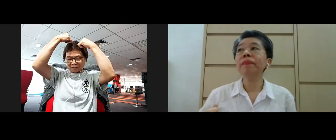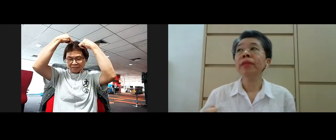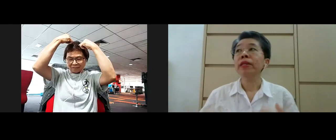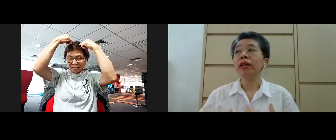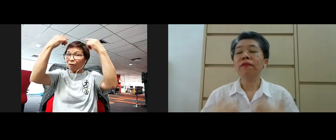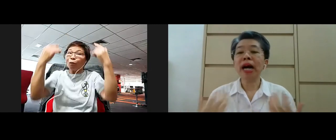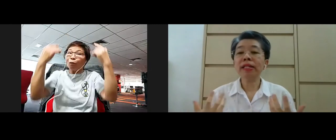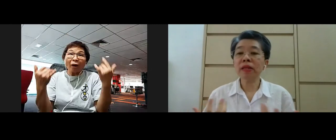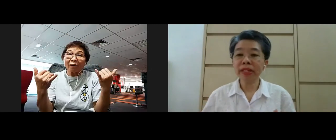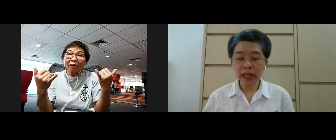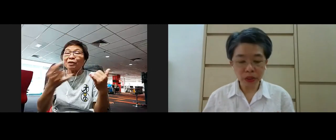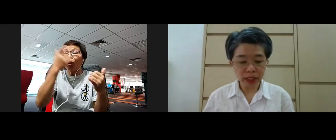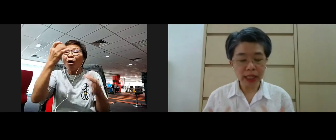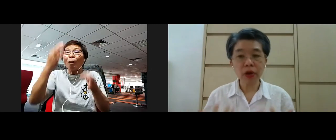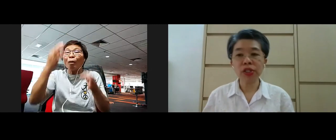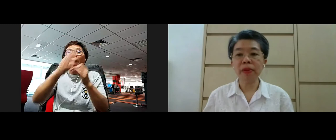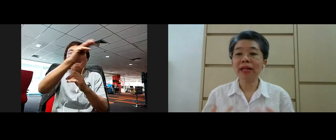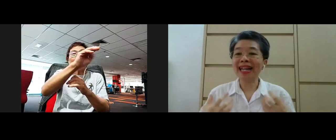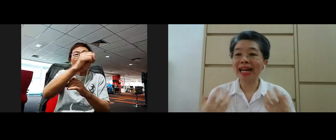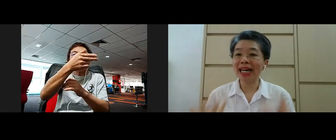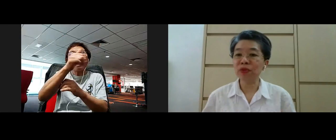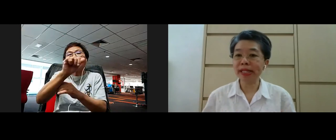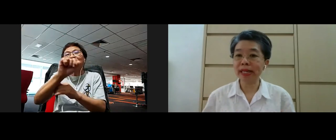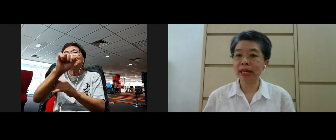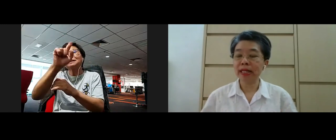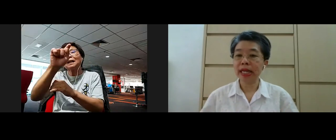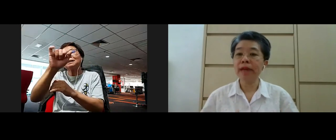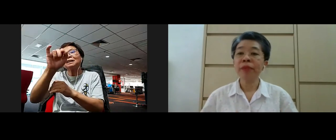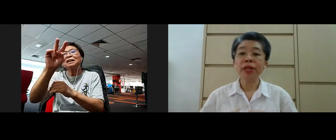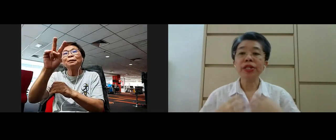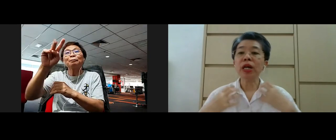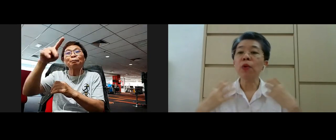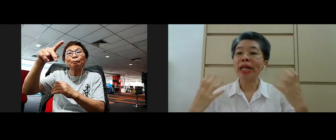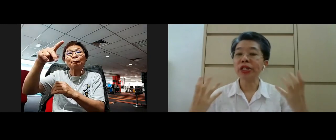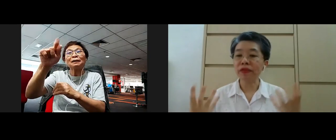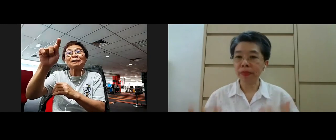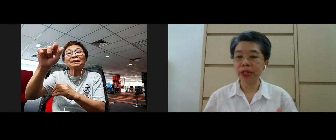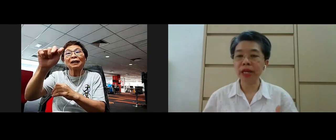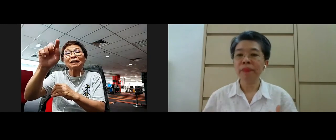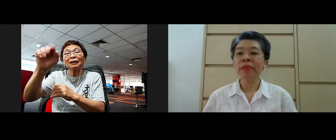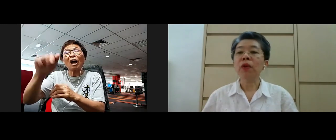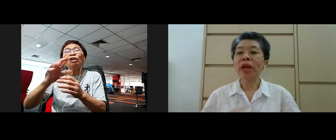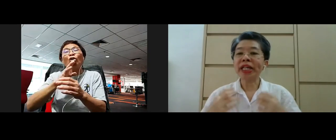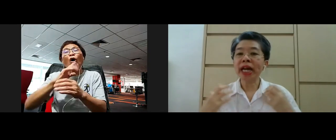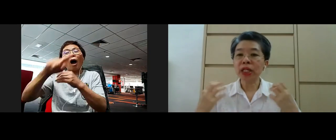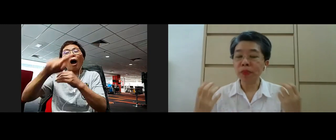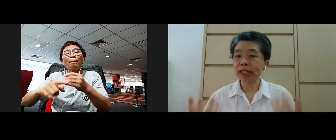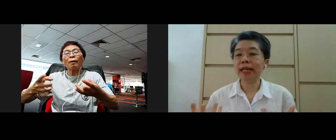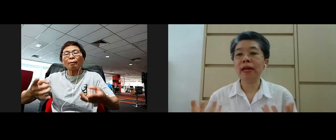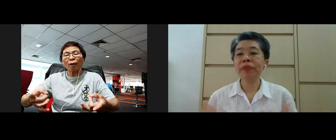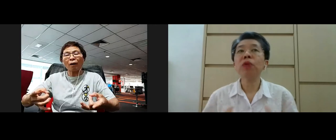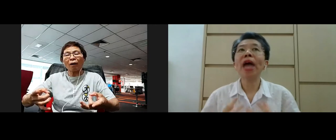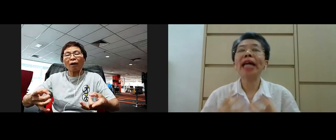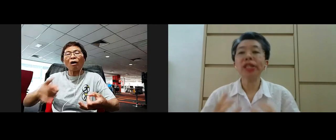yeah if Mahasatipatana Sutta talks about kaya nubasana yeah this awareness of the body vedana